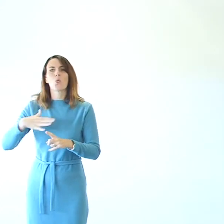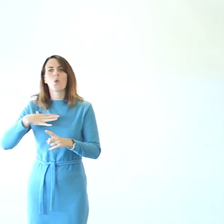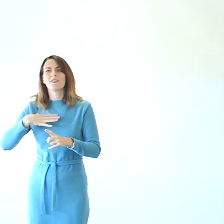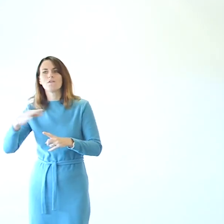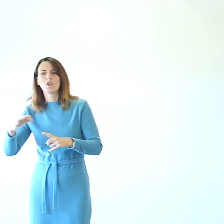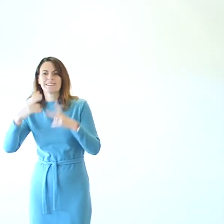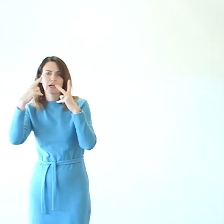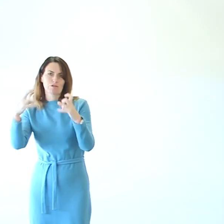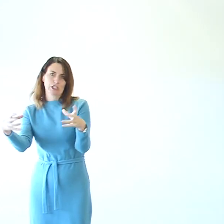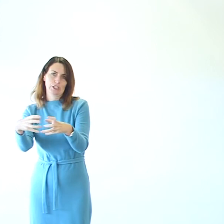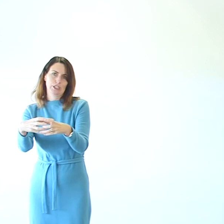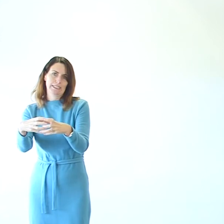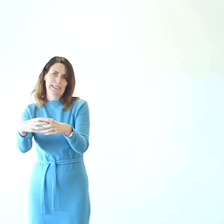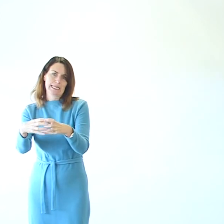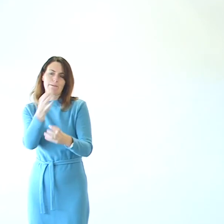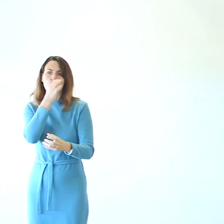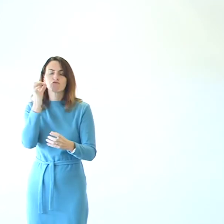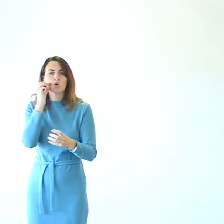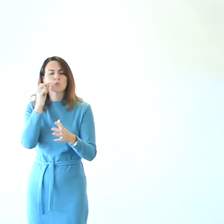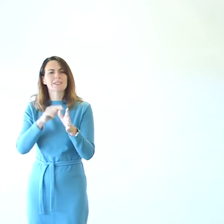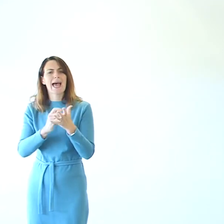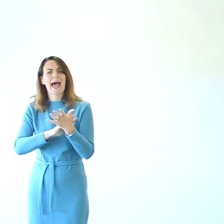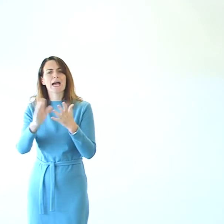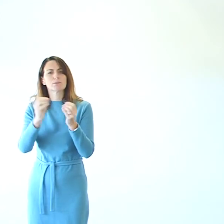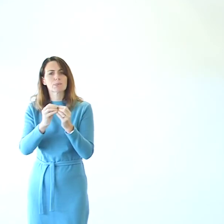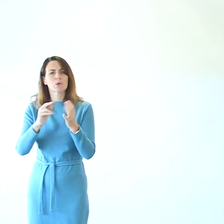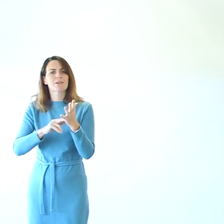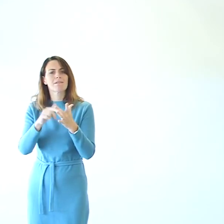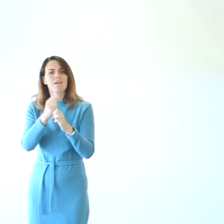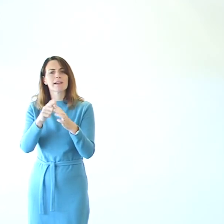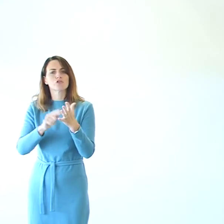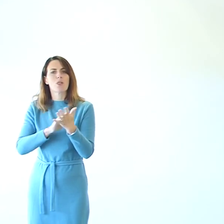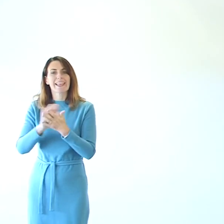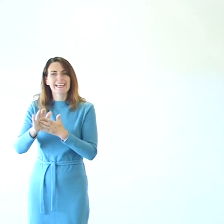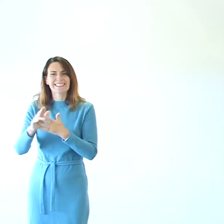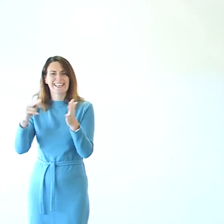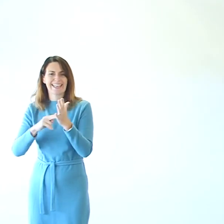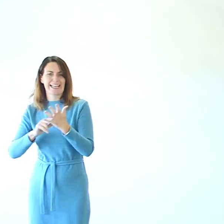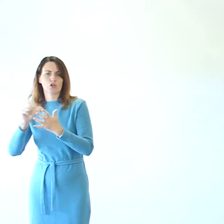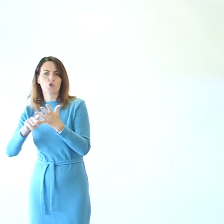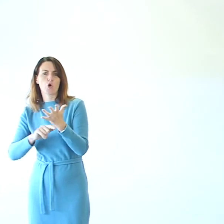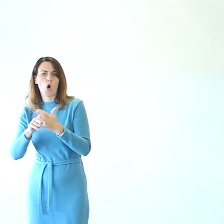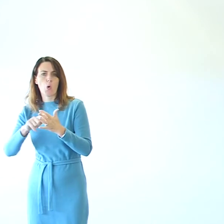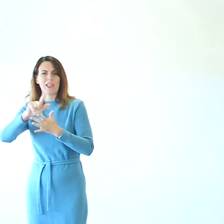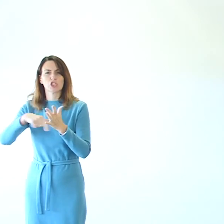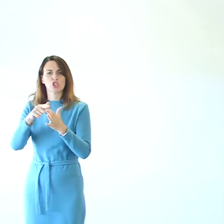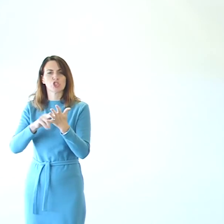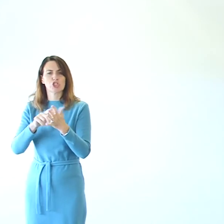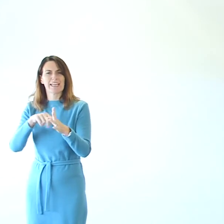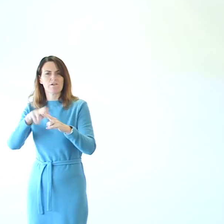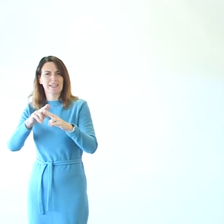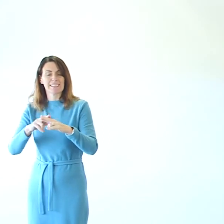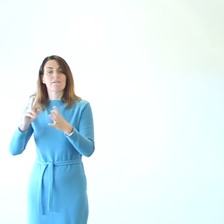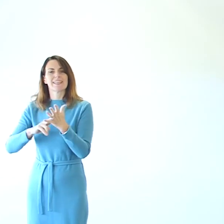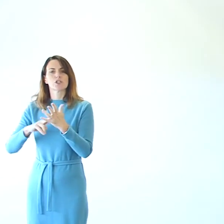research team, Rose Ashbourne, Nigel Hicks, Nikita Cole, Jenny Ferens, and Vasco